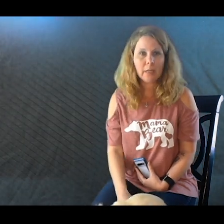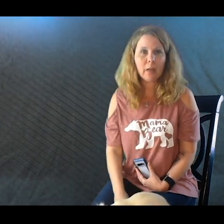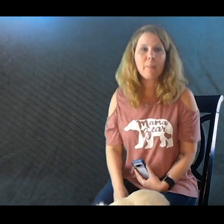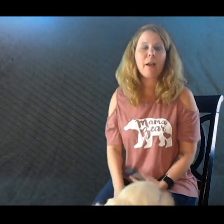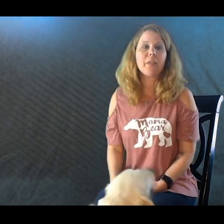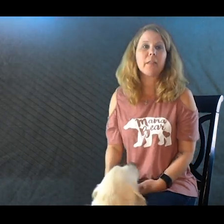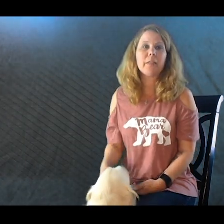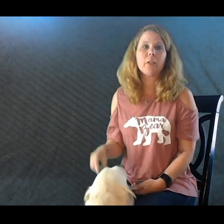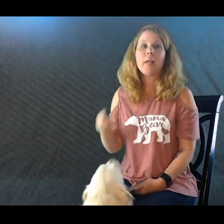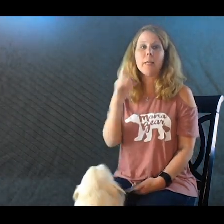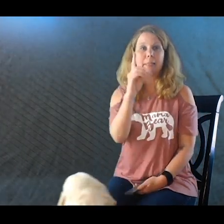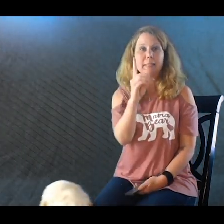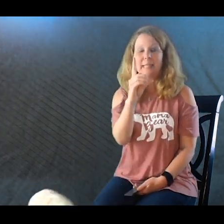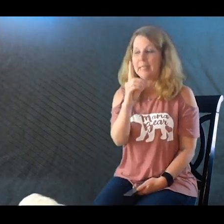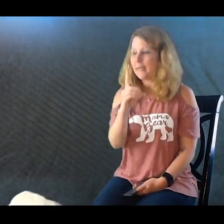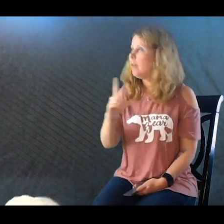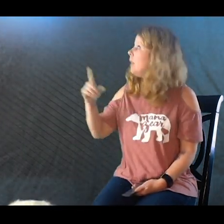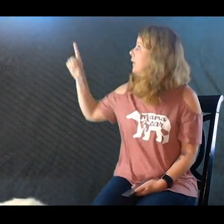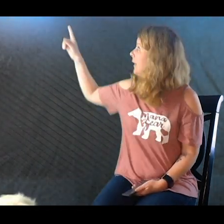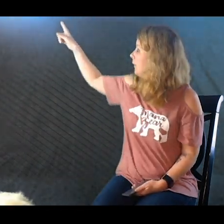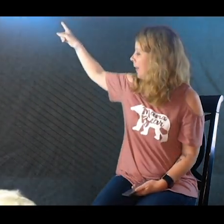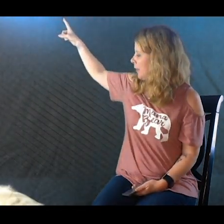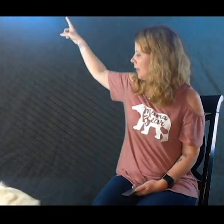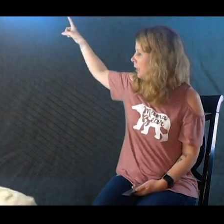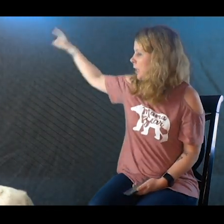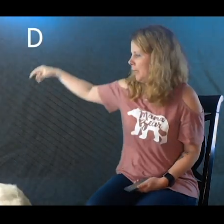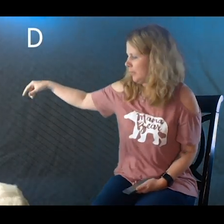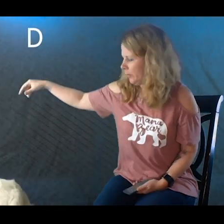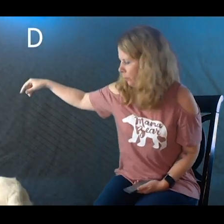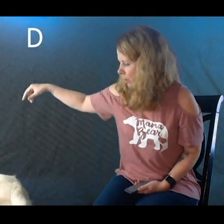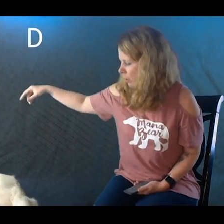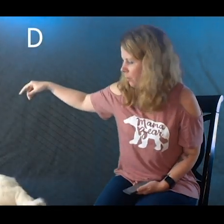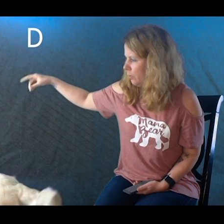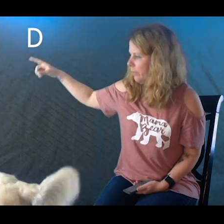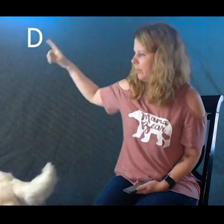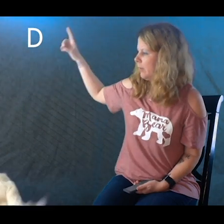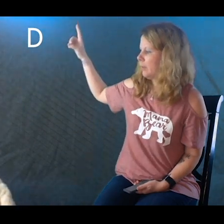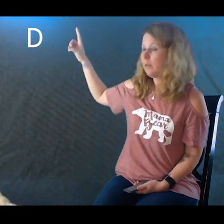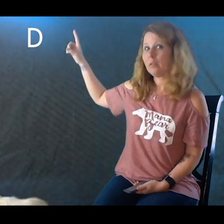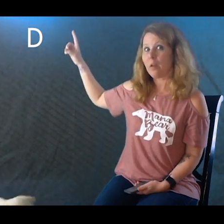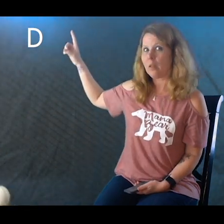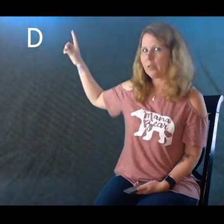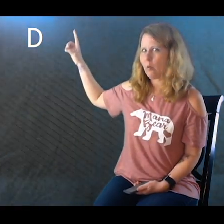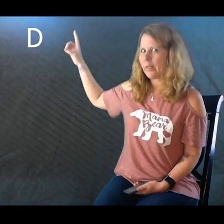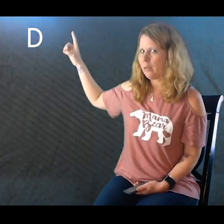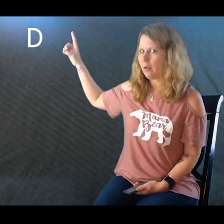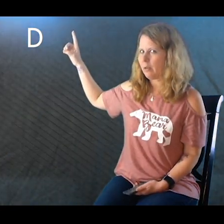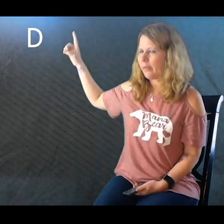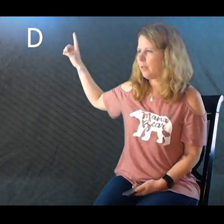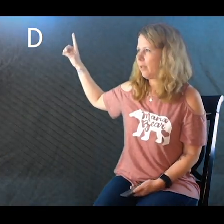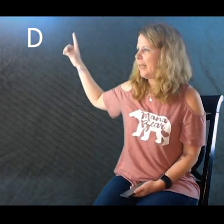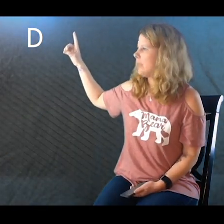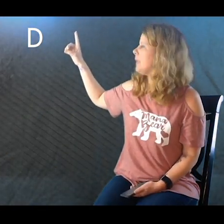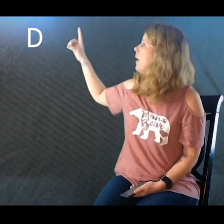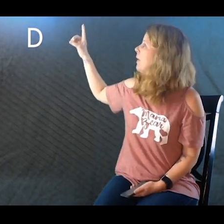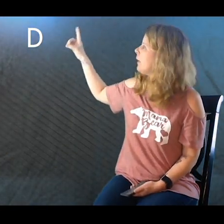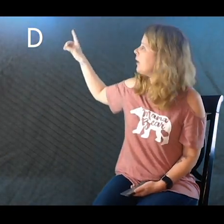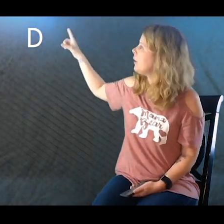about the letter D. Can you find the letter? Whoa! The dog is going to knock over the lights. The letter